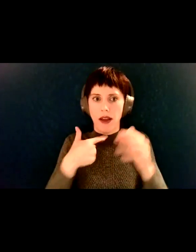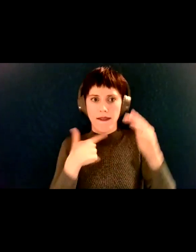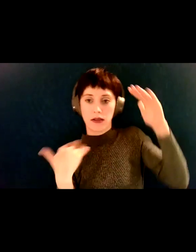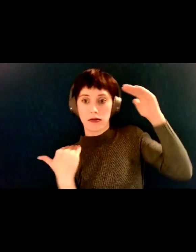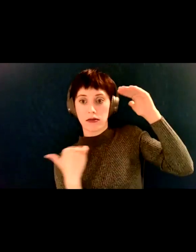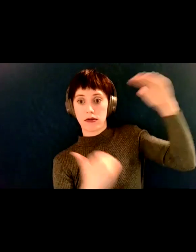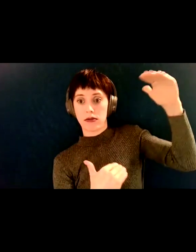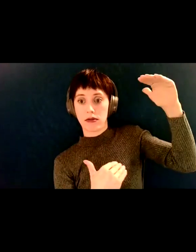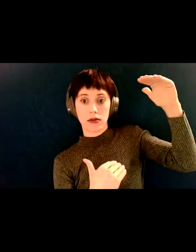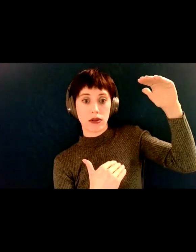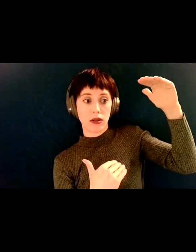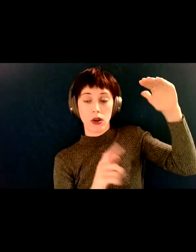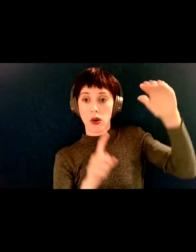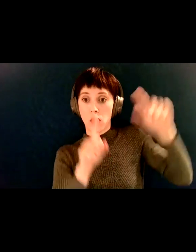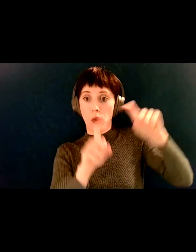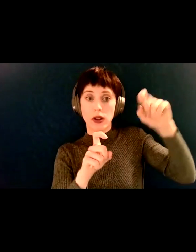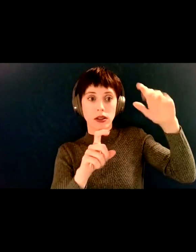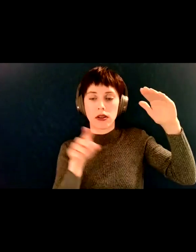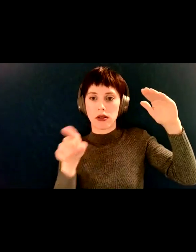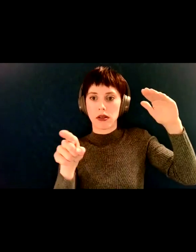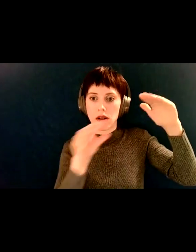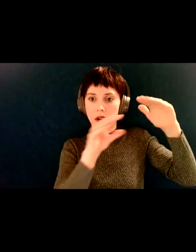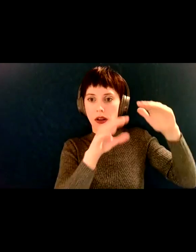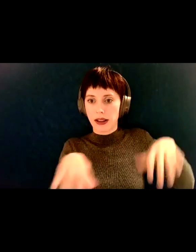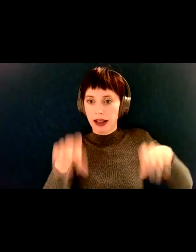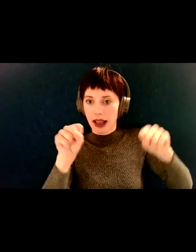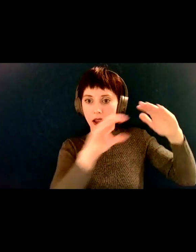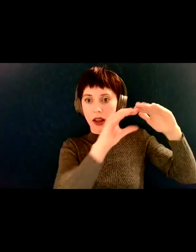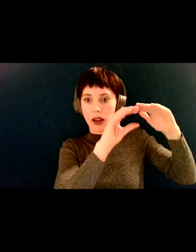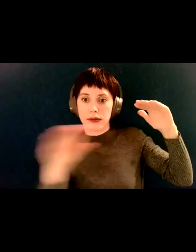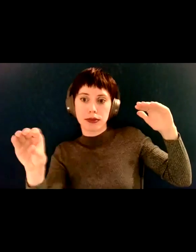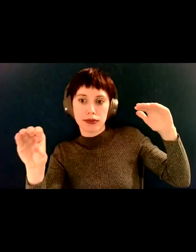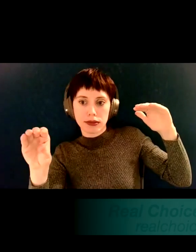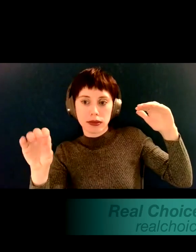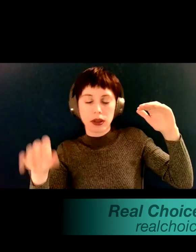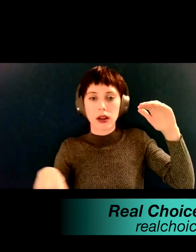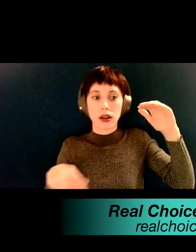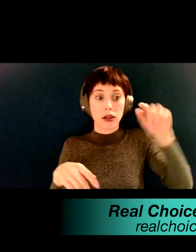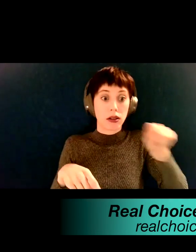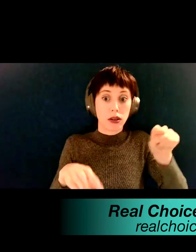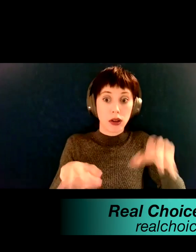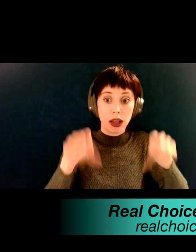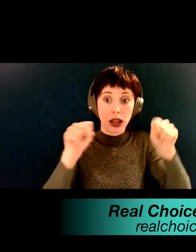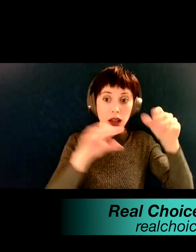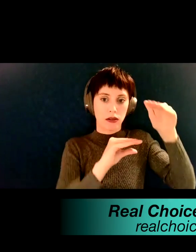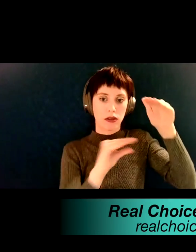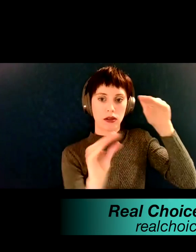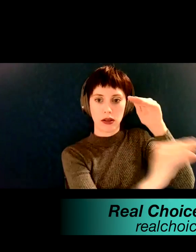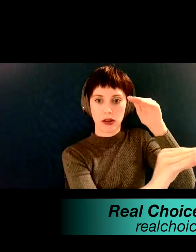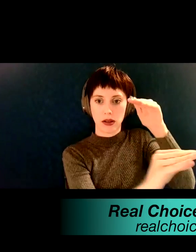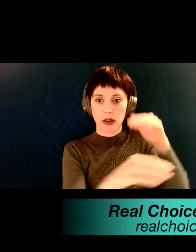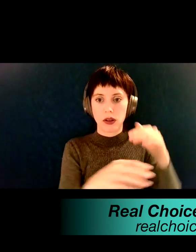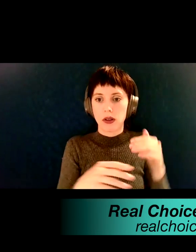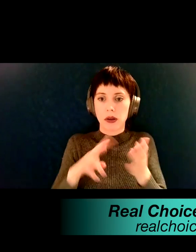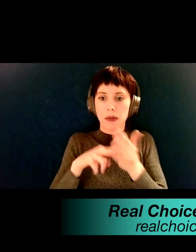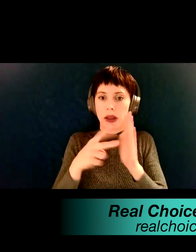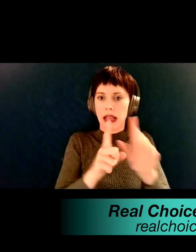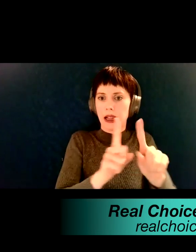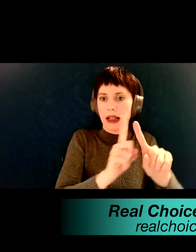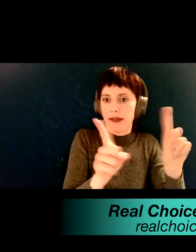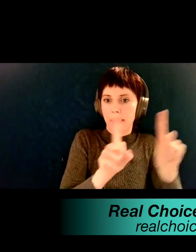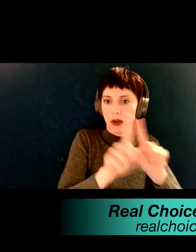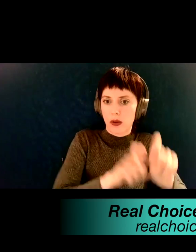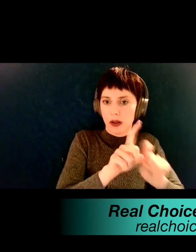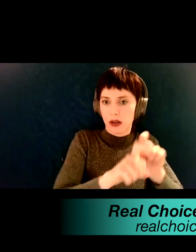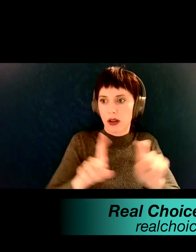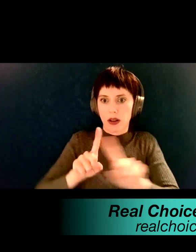intention is to keep it at about 20 to 30 minutes for most folks. Um, so you won't get all, you won't get the whole survey. You